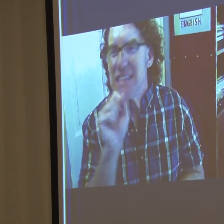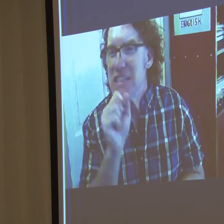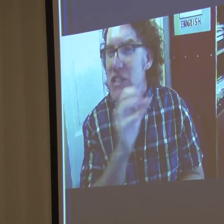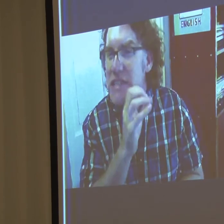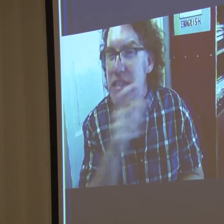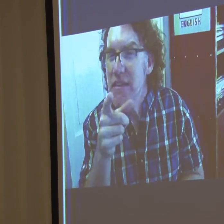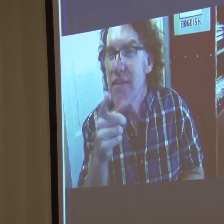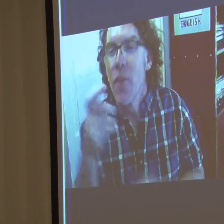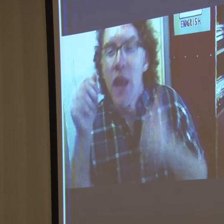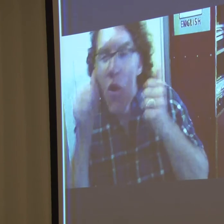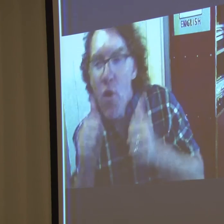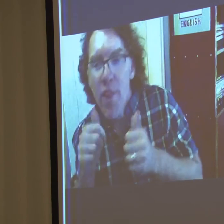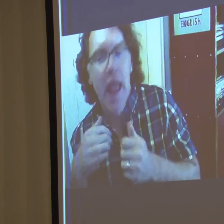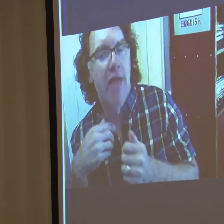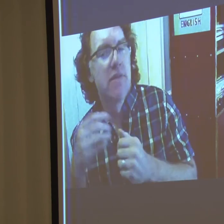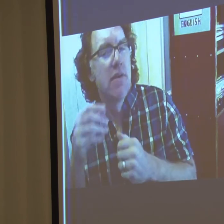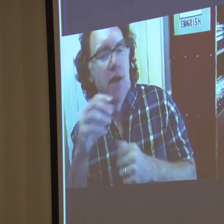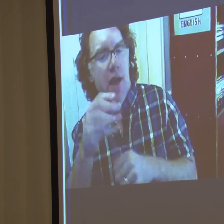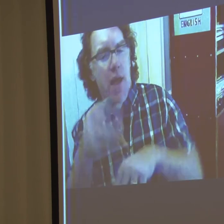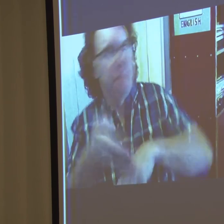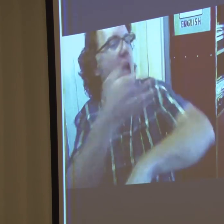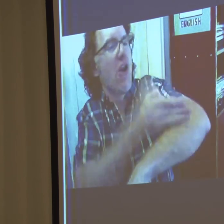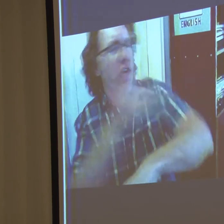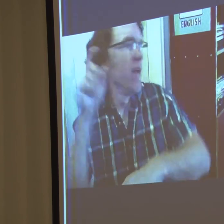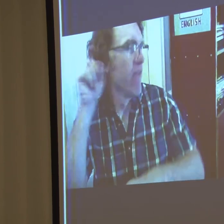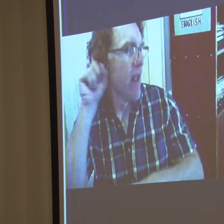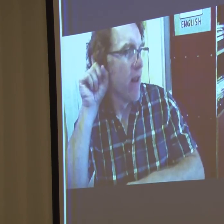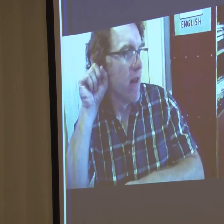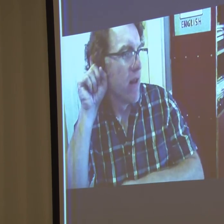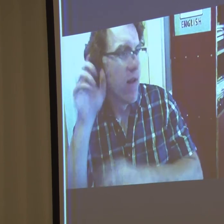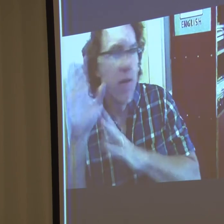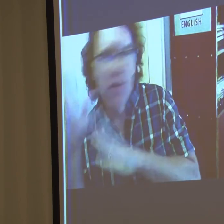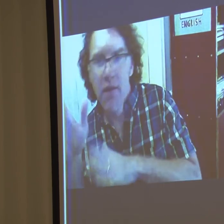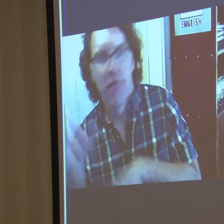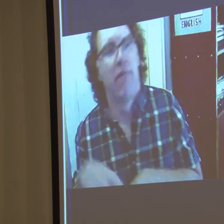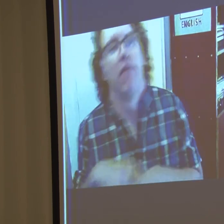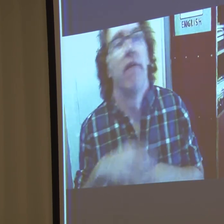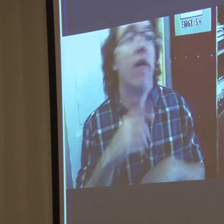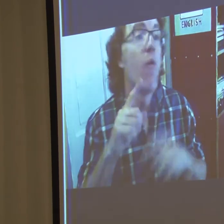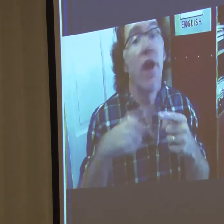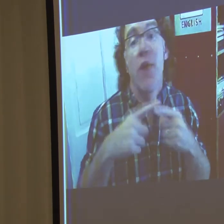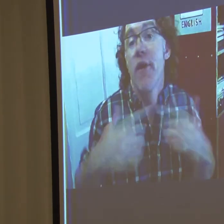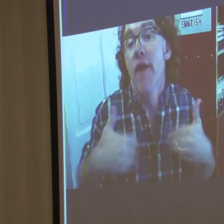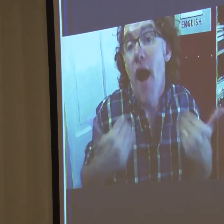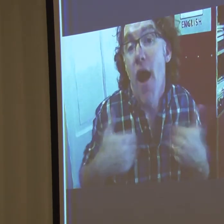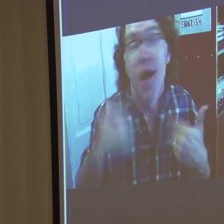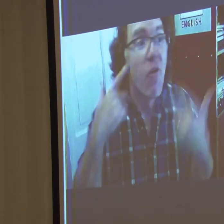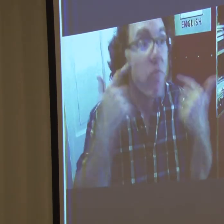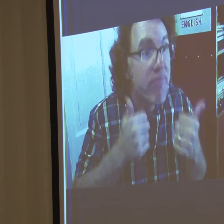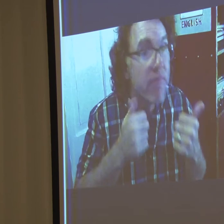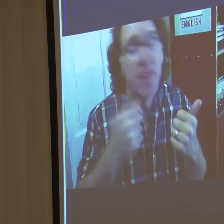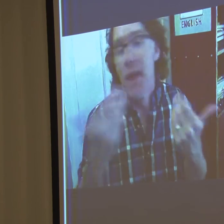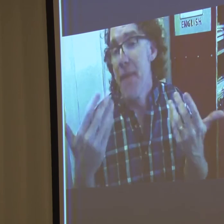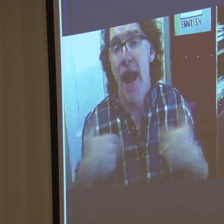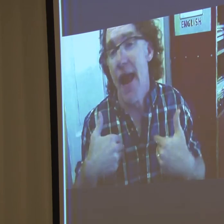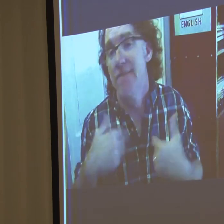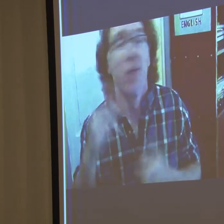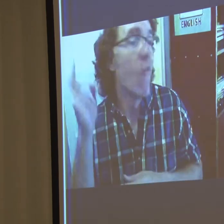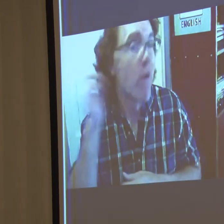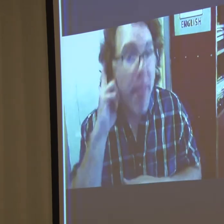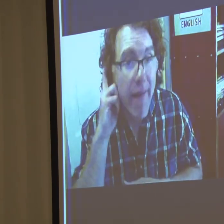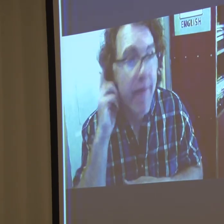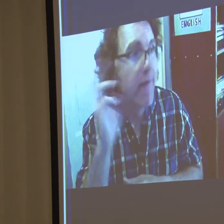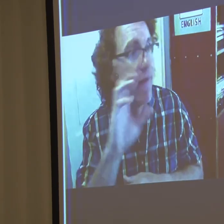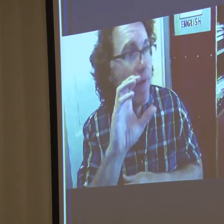whatnot to improve that. Often senior citizens will use a hearing aid. If